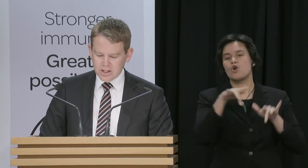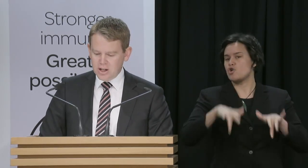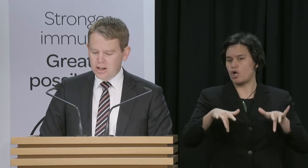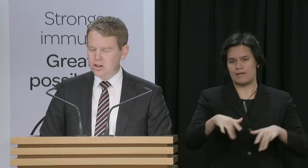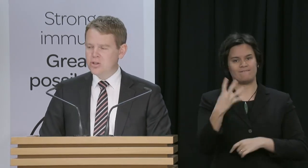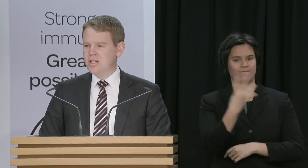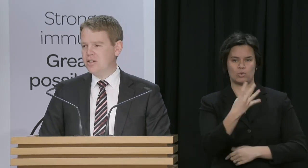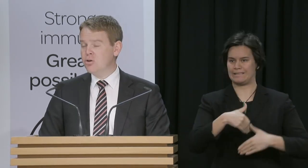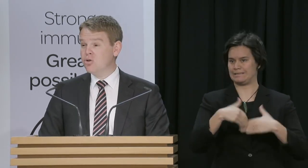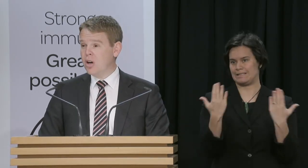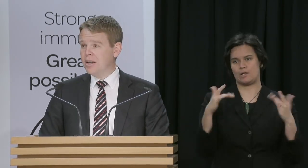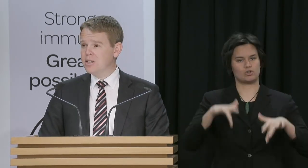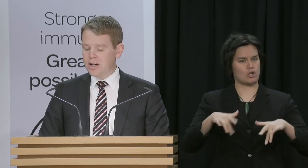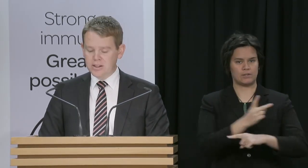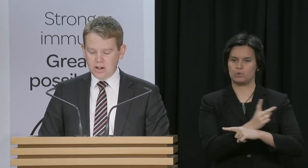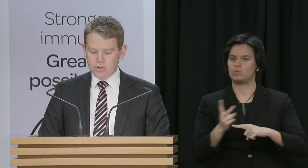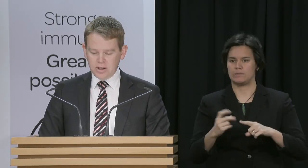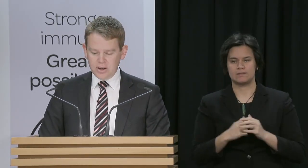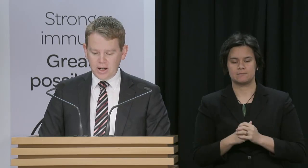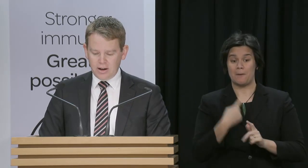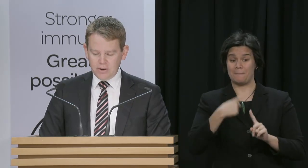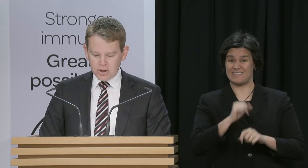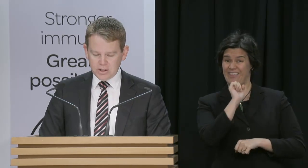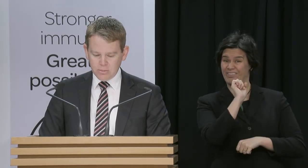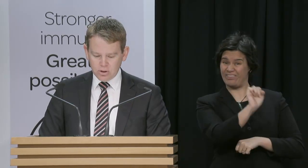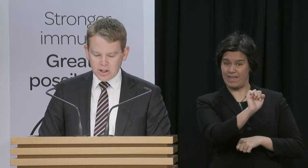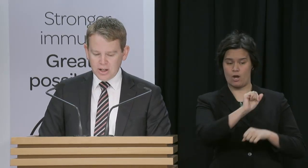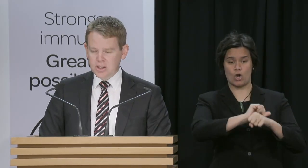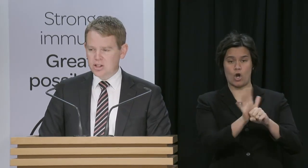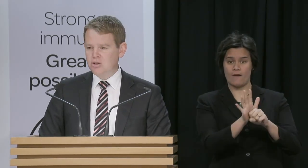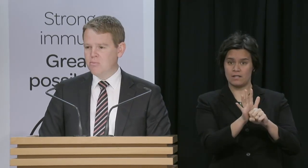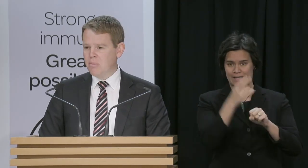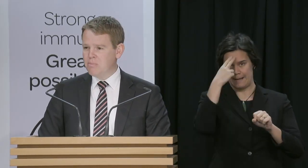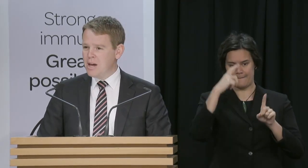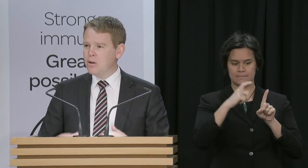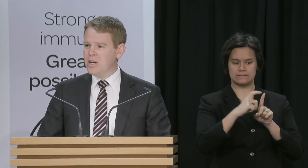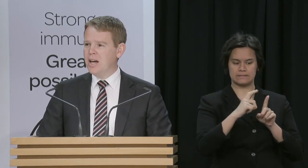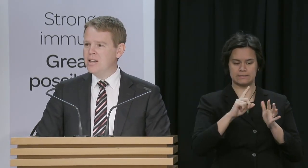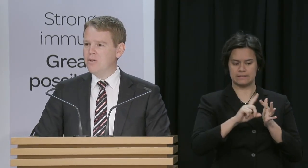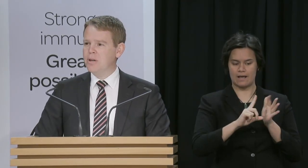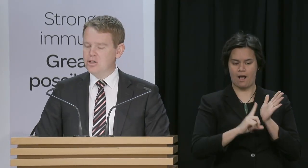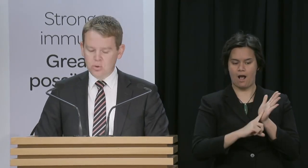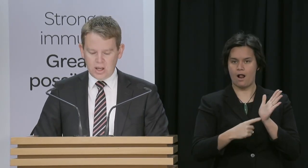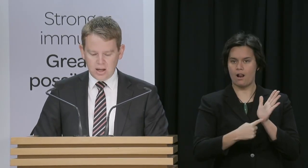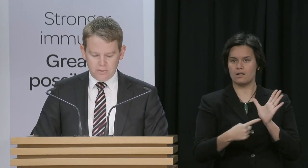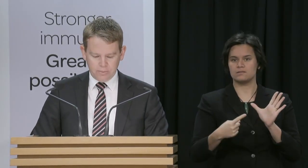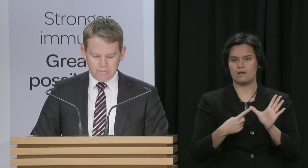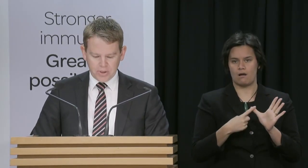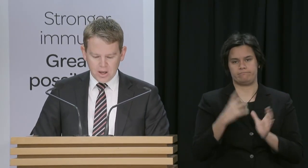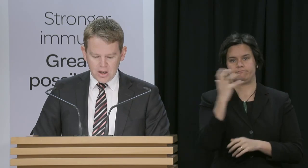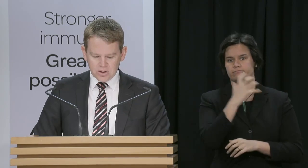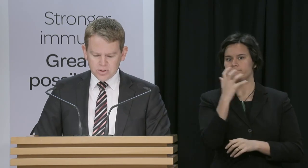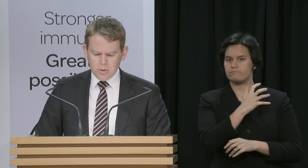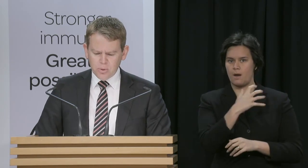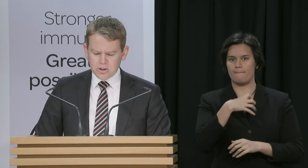virus and new strains, like the Delta variant emerging, mean that we can never be too careful.